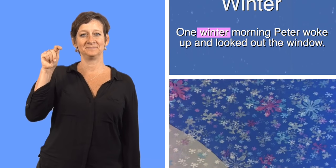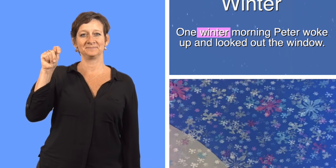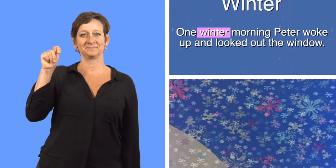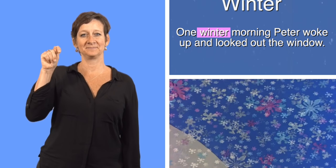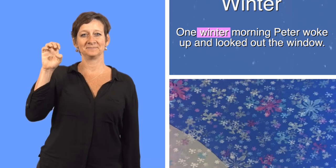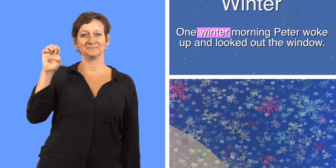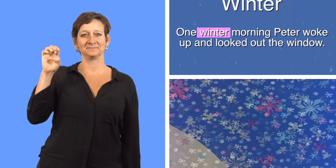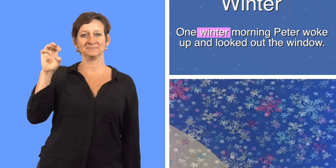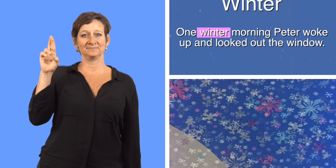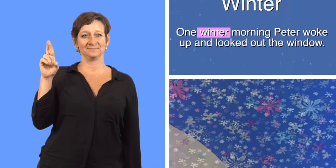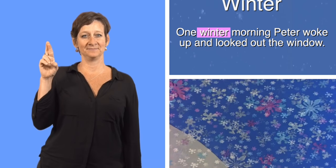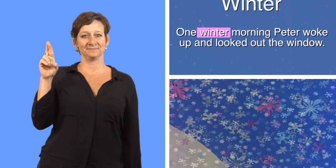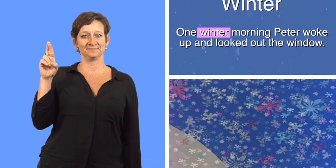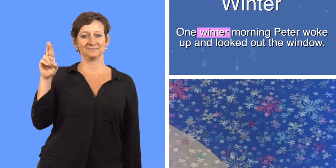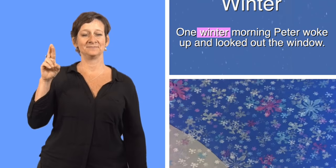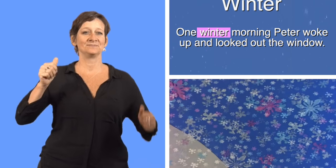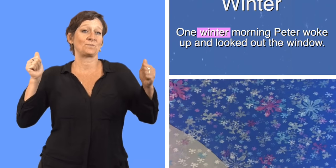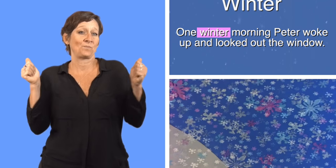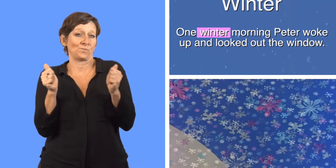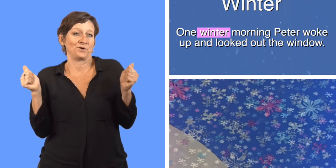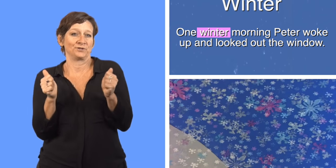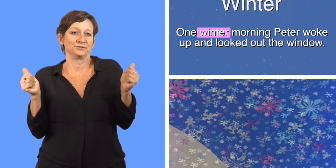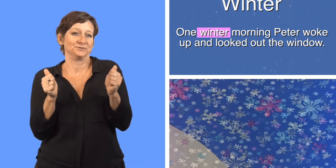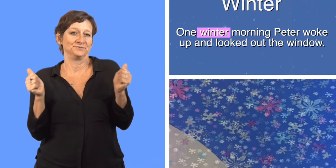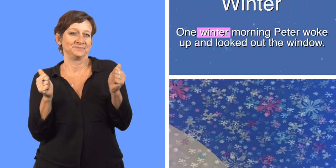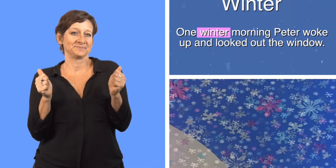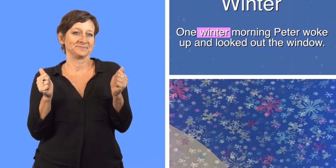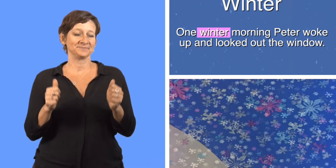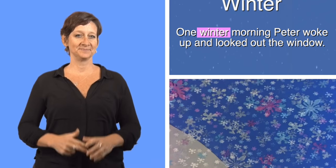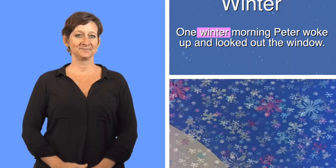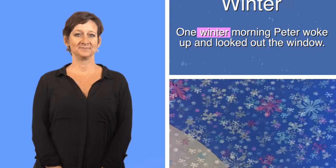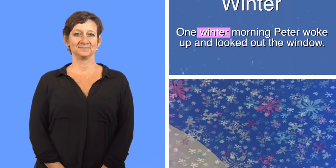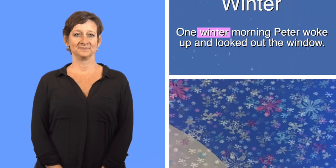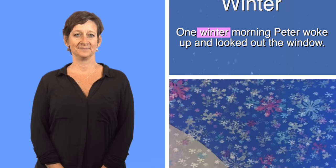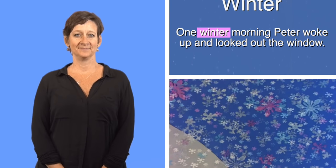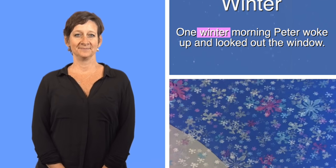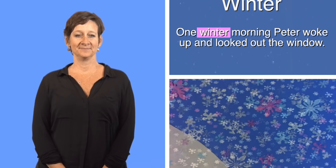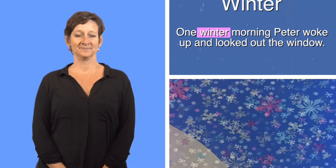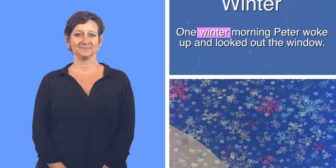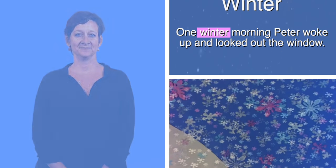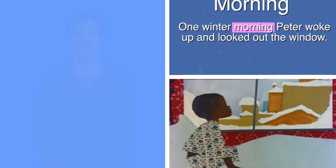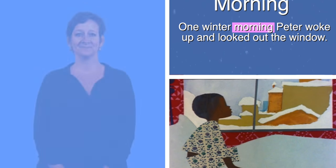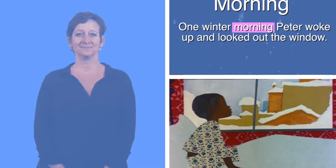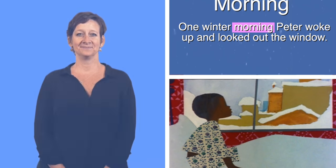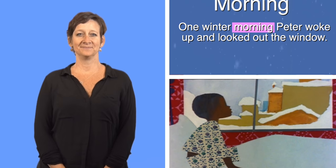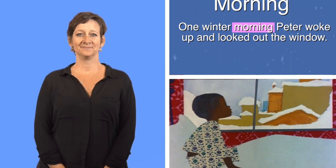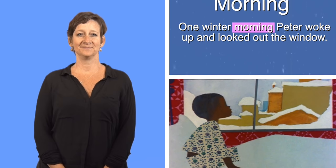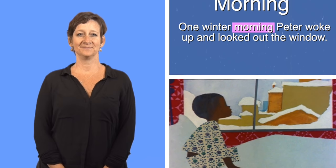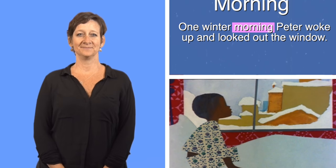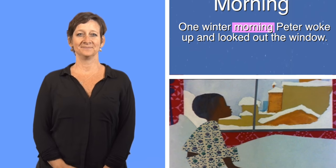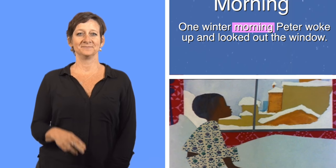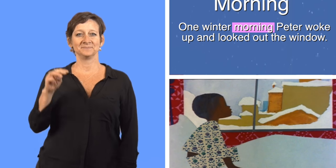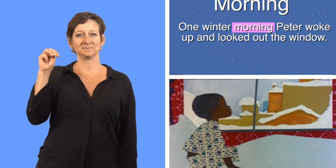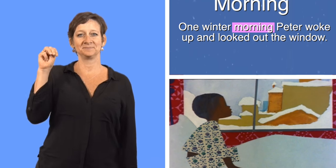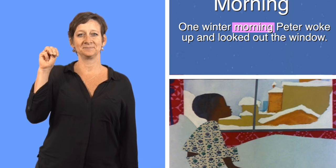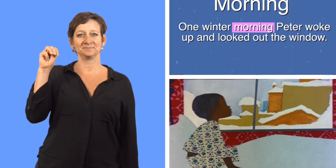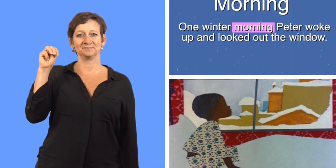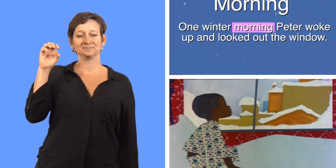Winter, winter Morning,